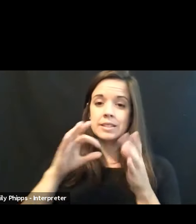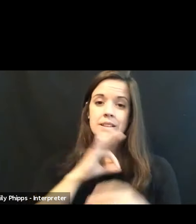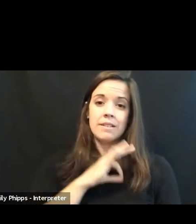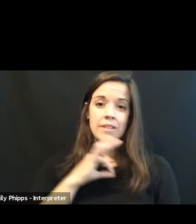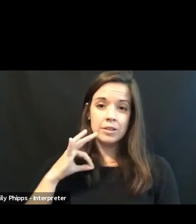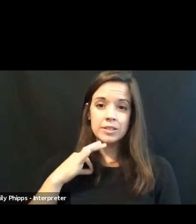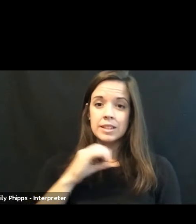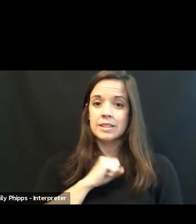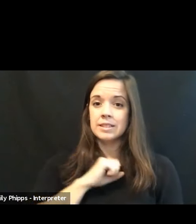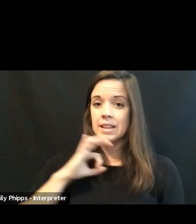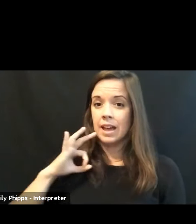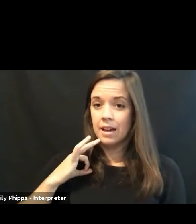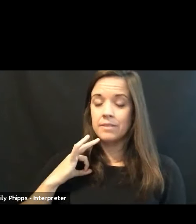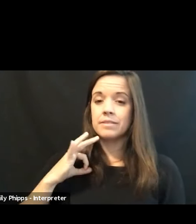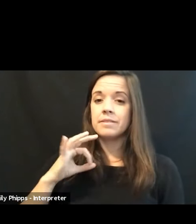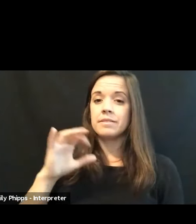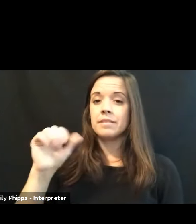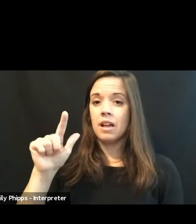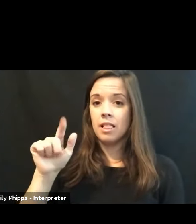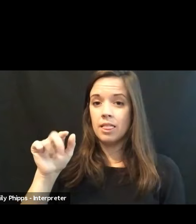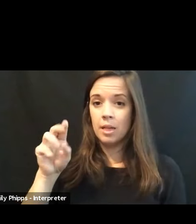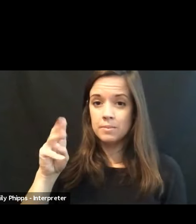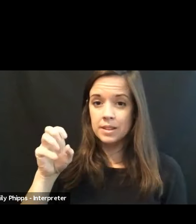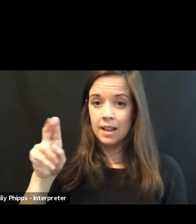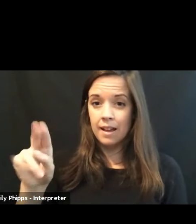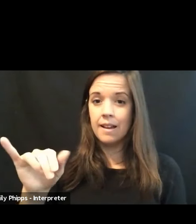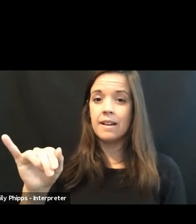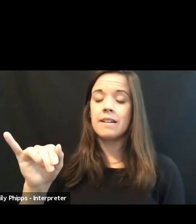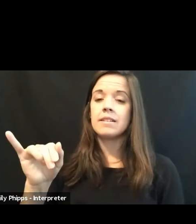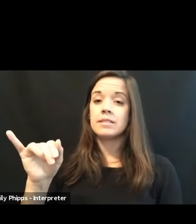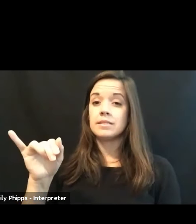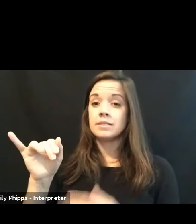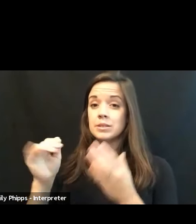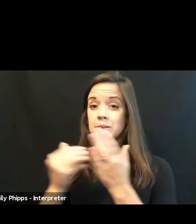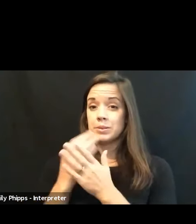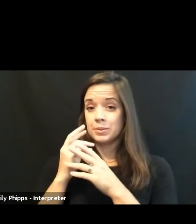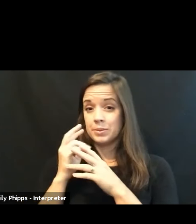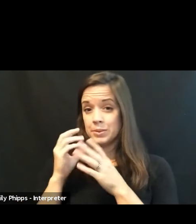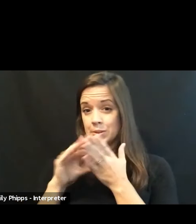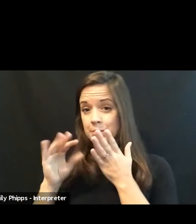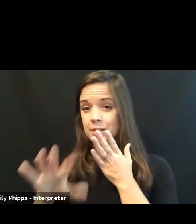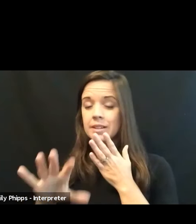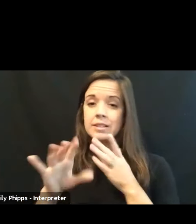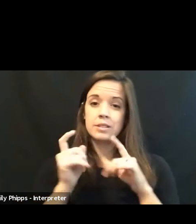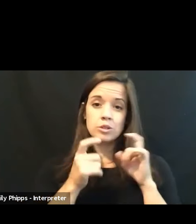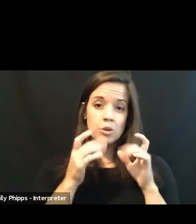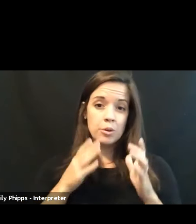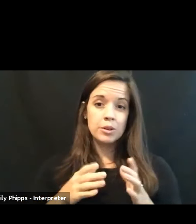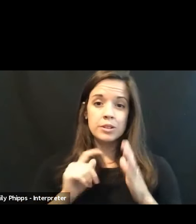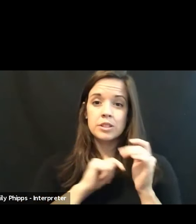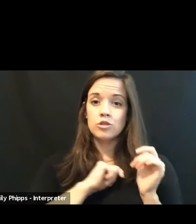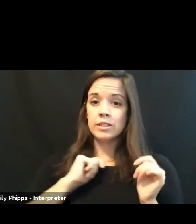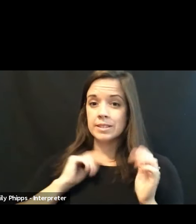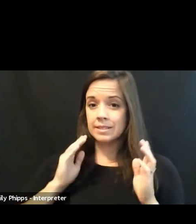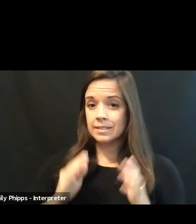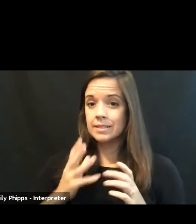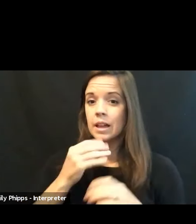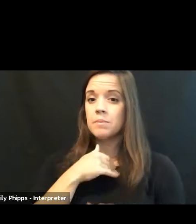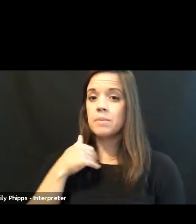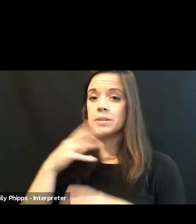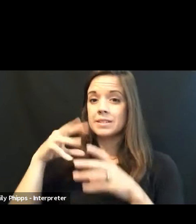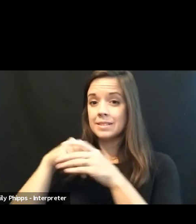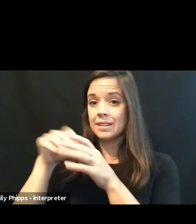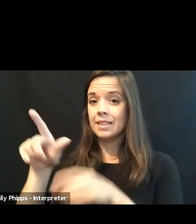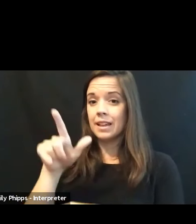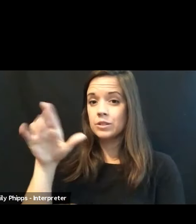staff, alumni, and prospective students, donors, trustees, and members of the Lancaster community